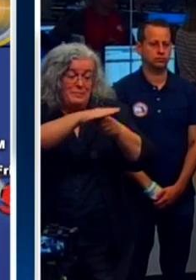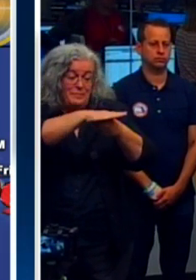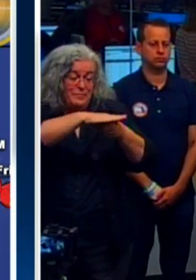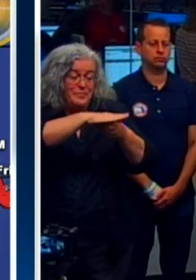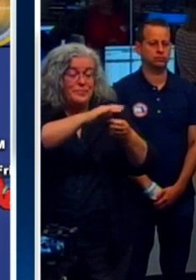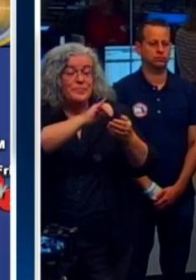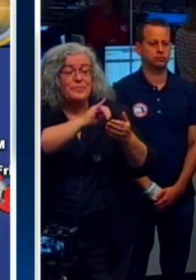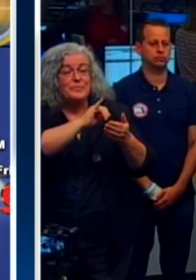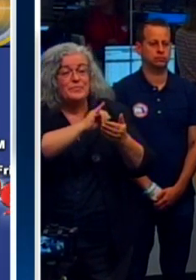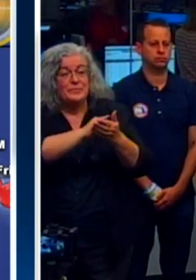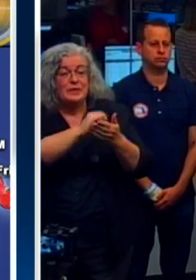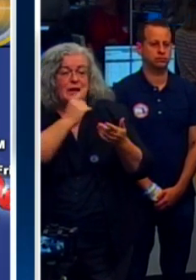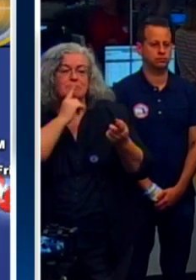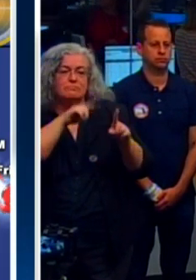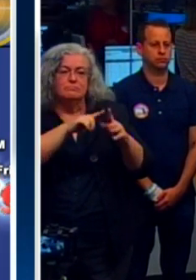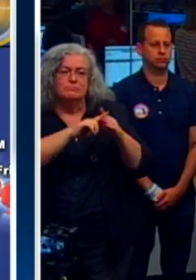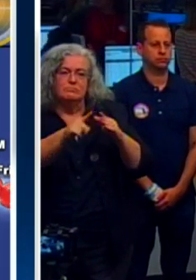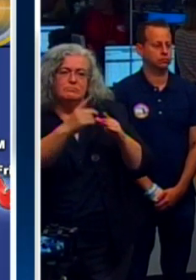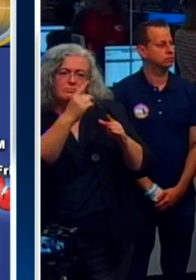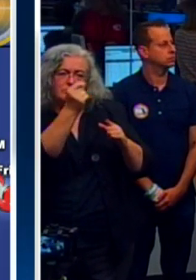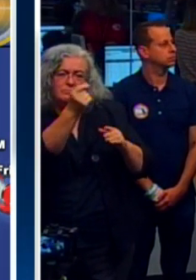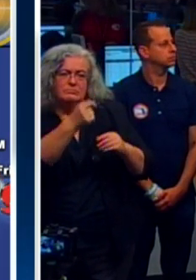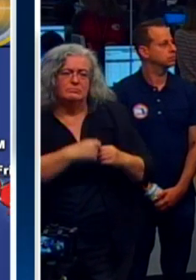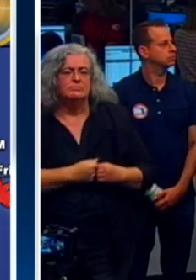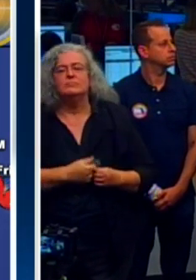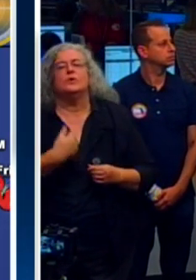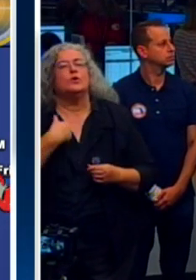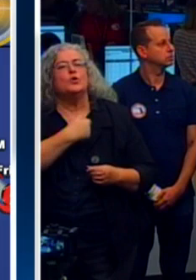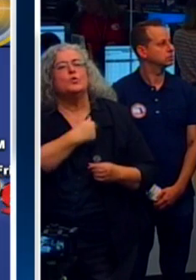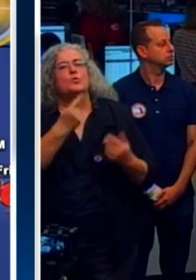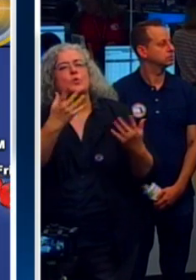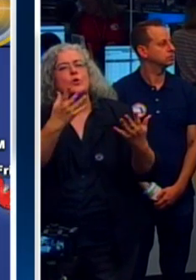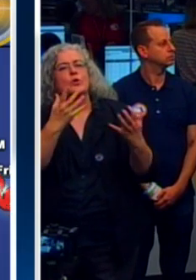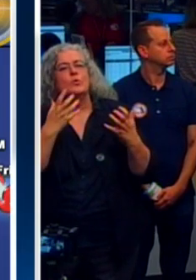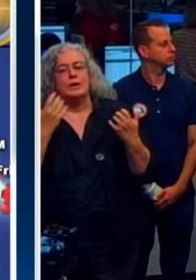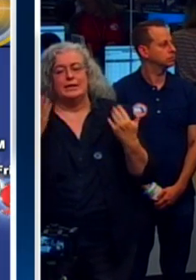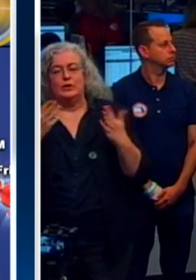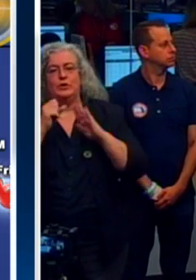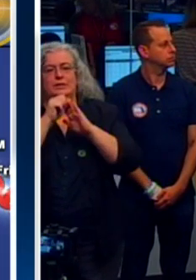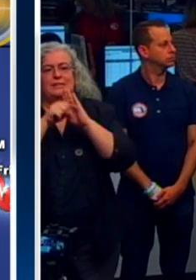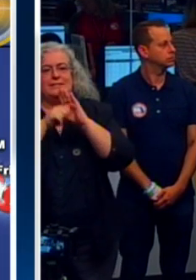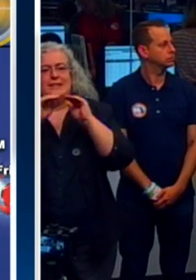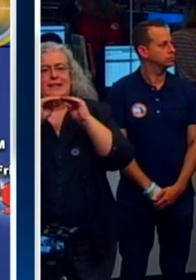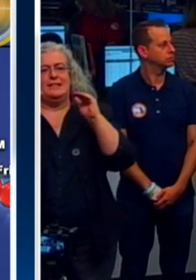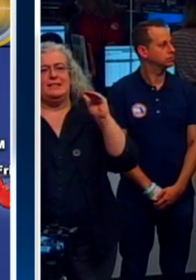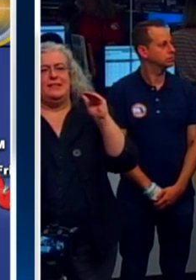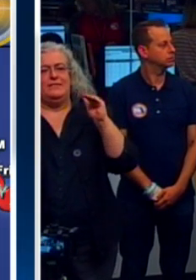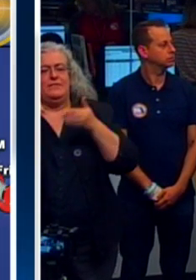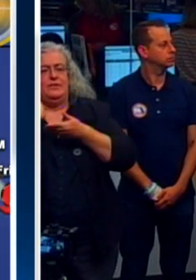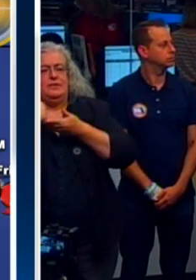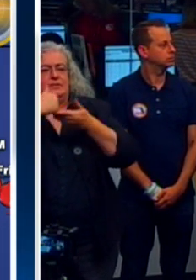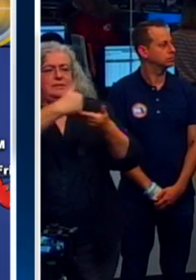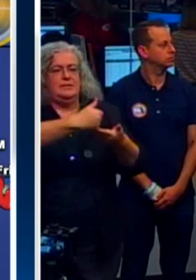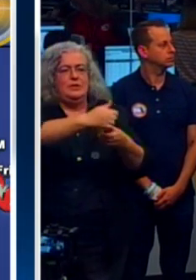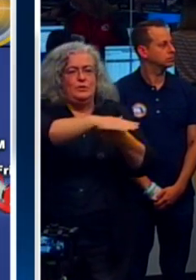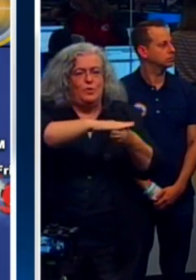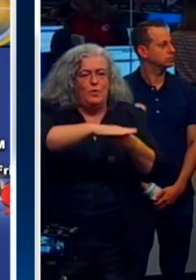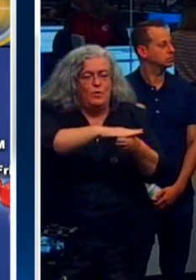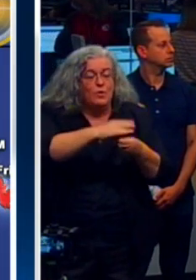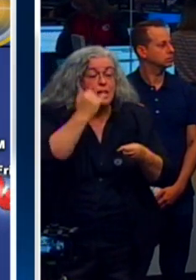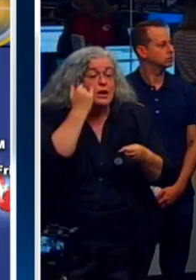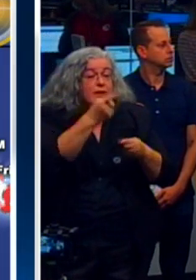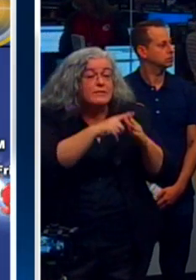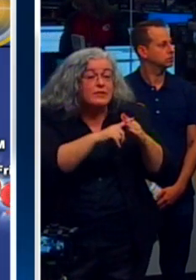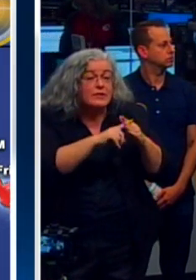are potentially problematic. What we want to do at the state level is obviously assist the efforts. If people, if there are